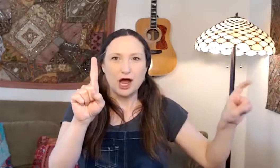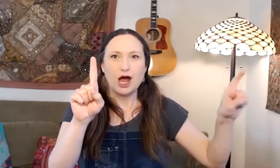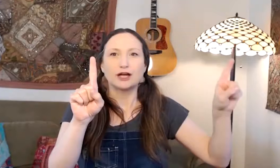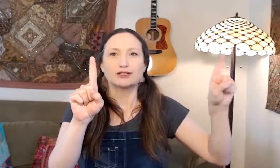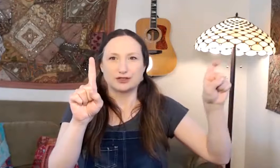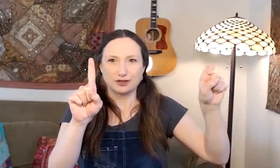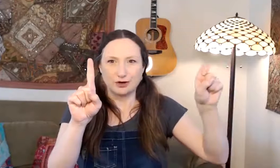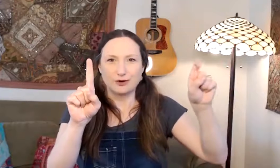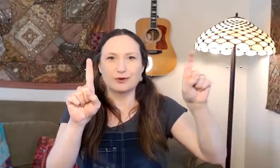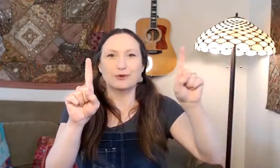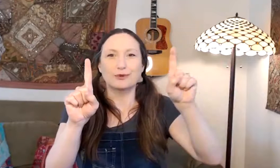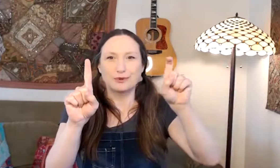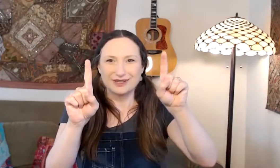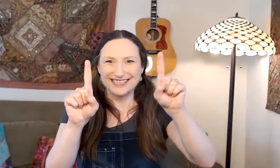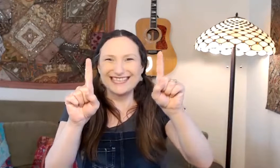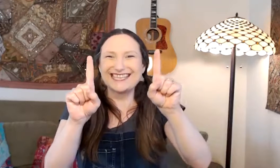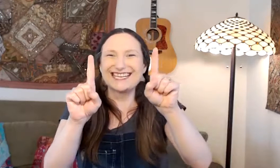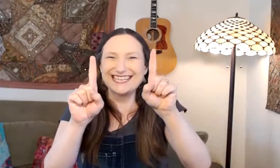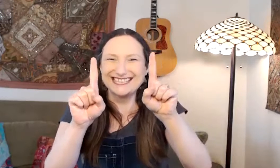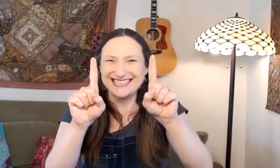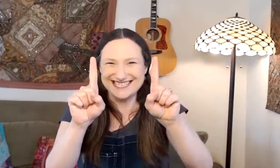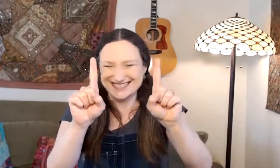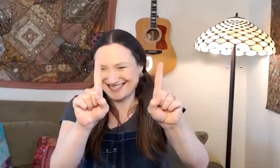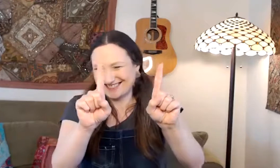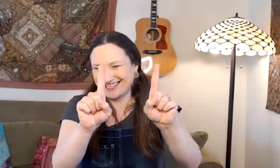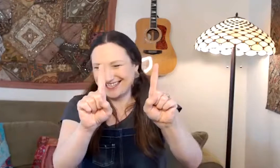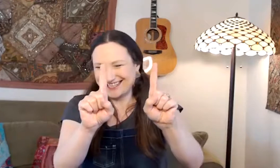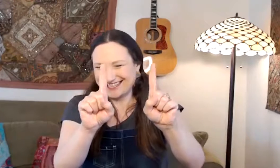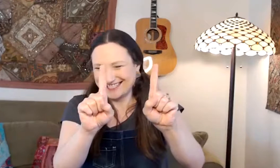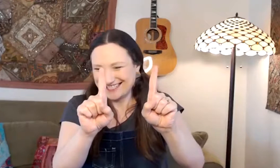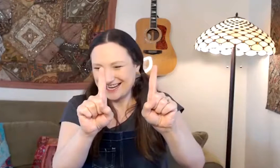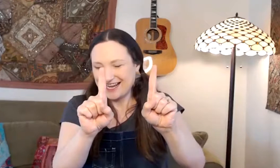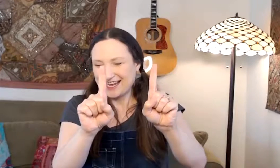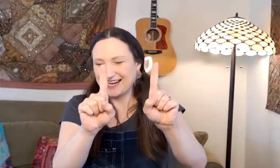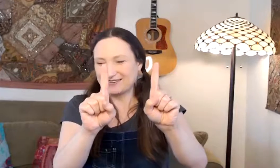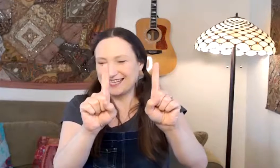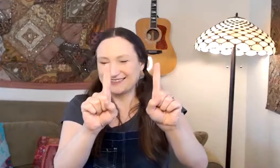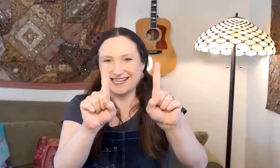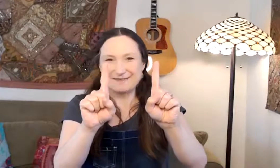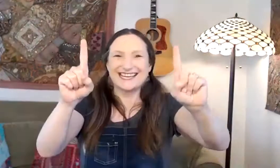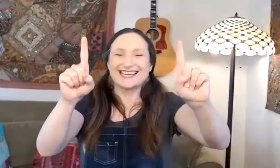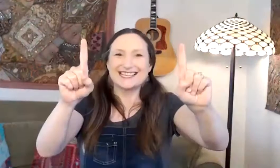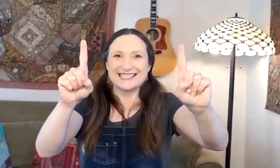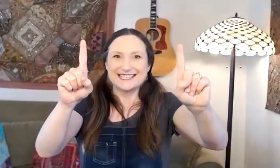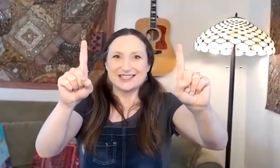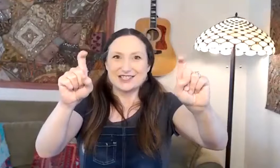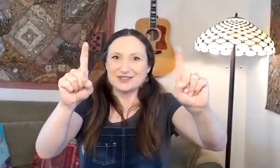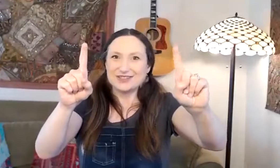Slow. You guys are so good at this. Here we go. Ready? Two